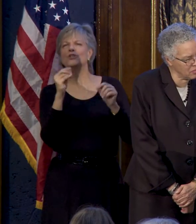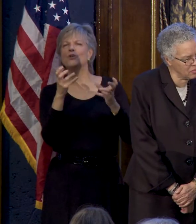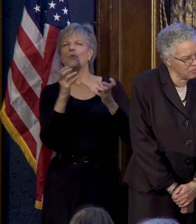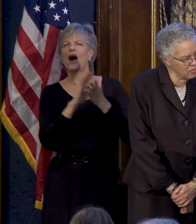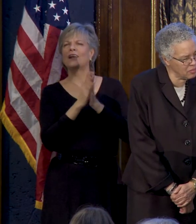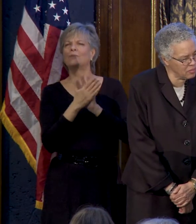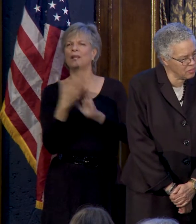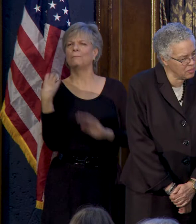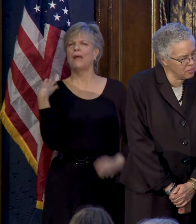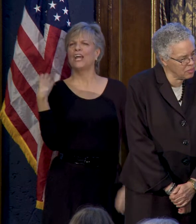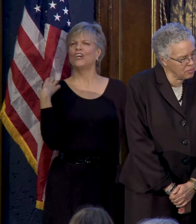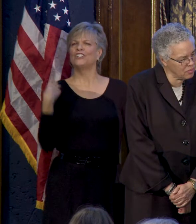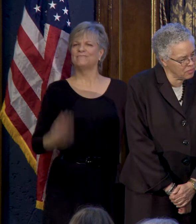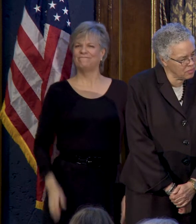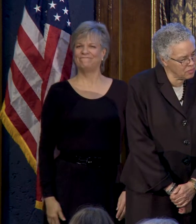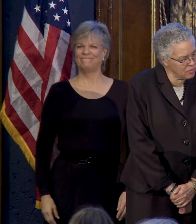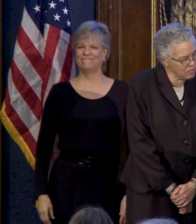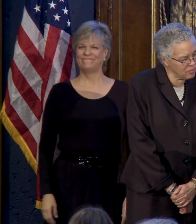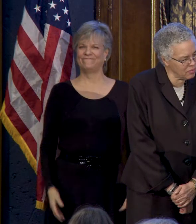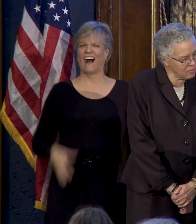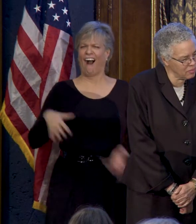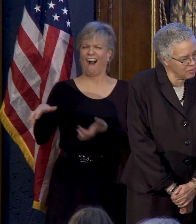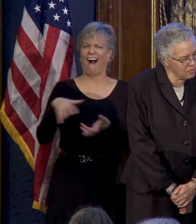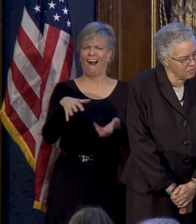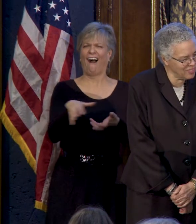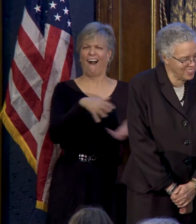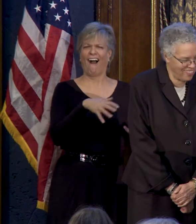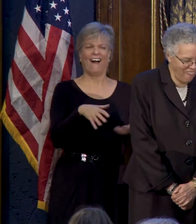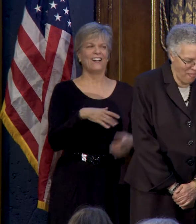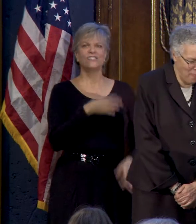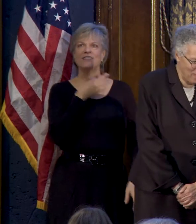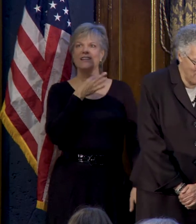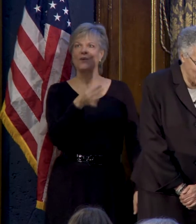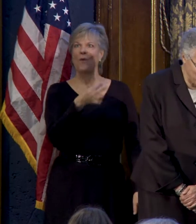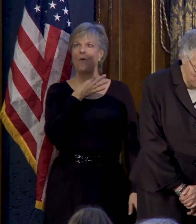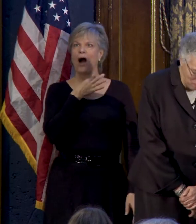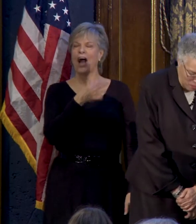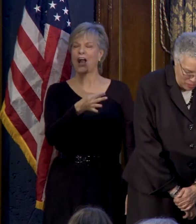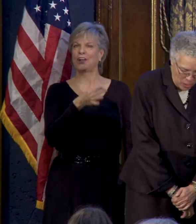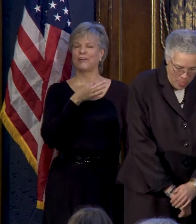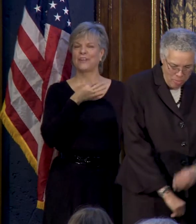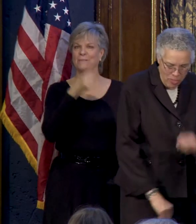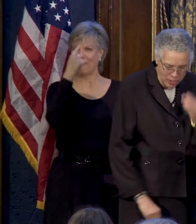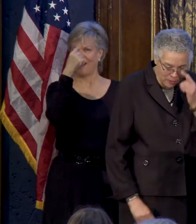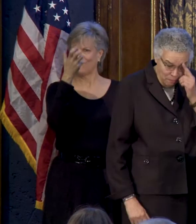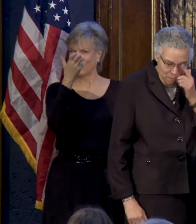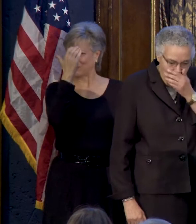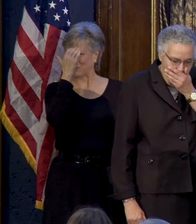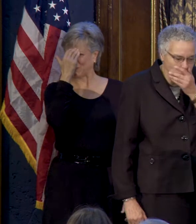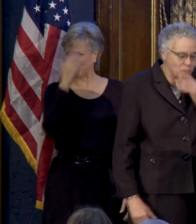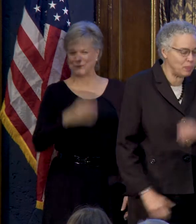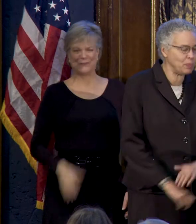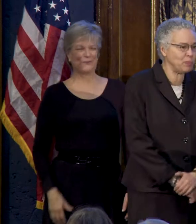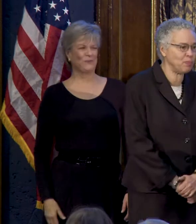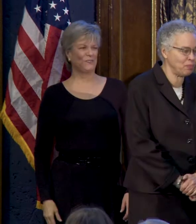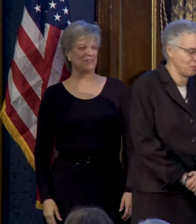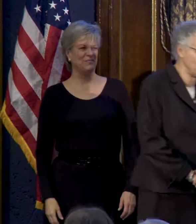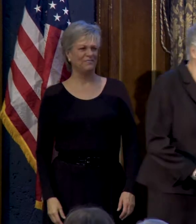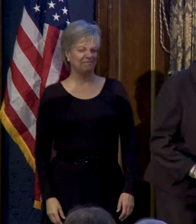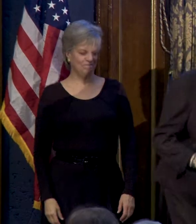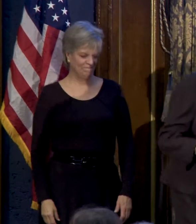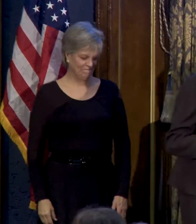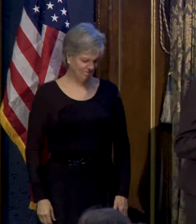want to be mayor? Inquiring minds, and Graham certainly is an inquiring mind, wants to know.